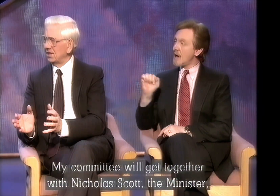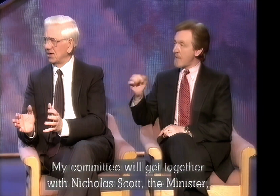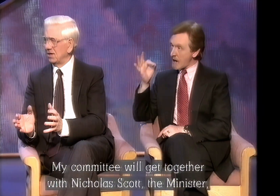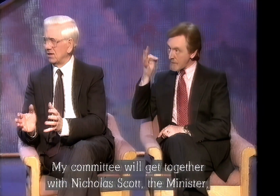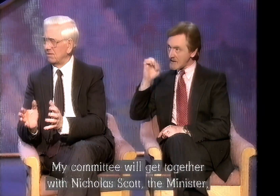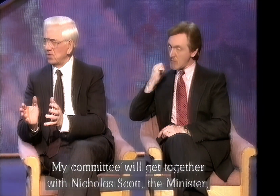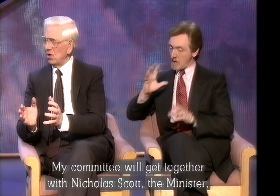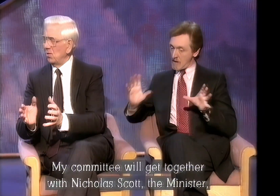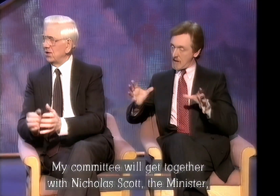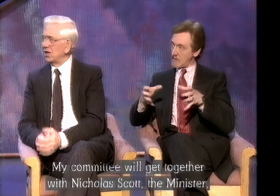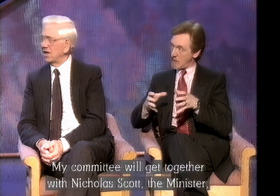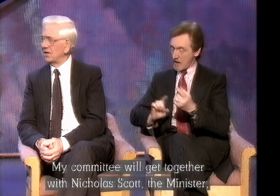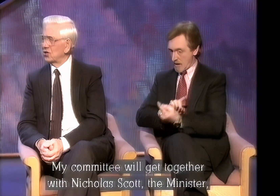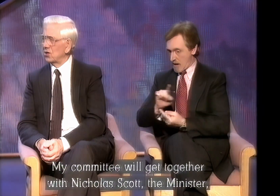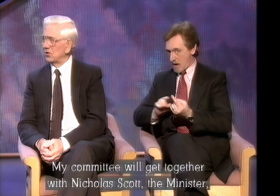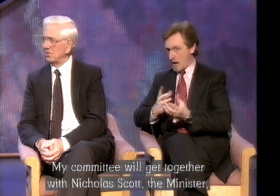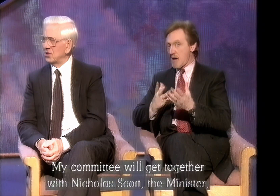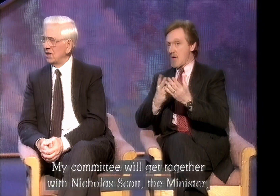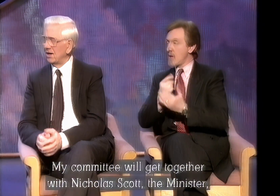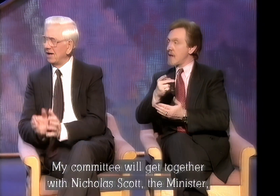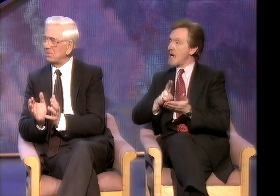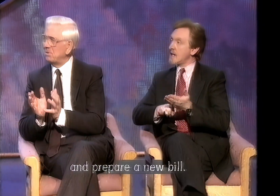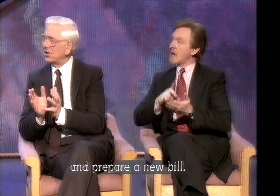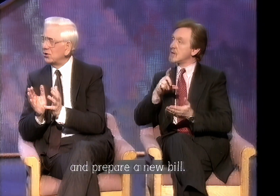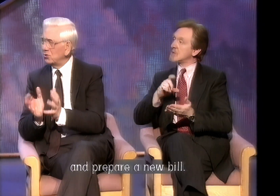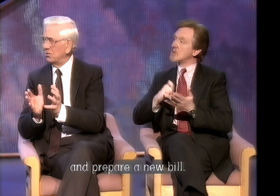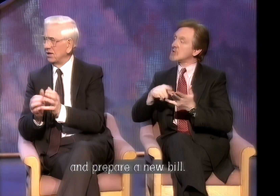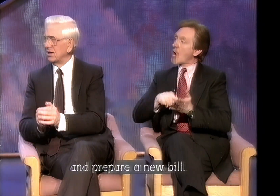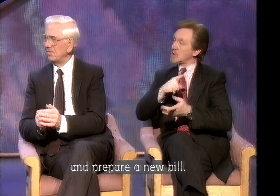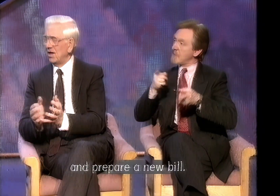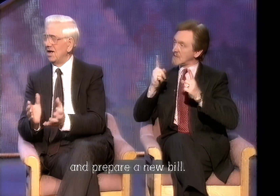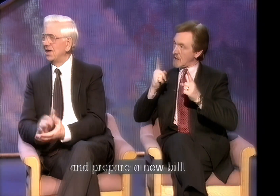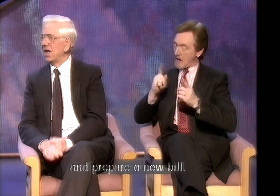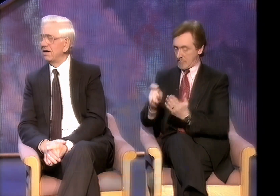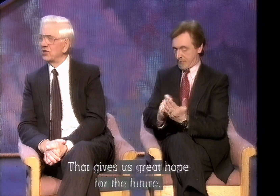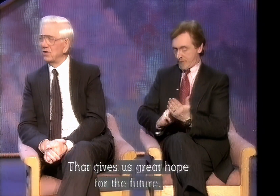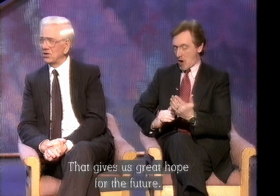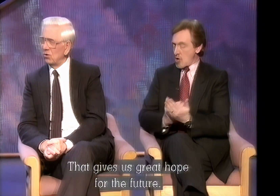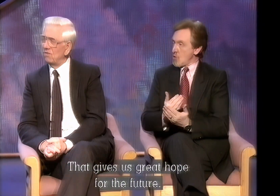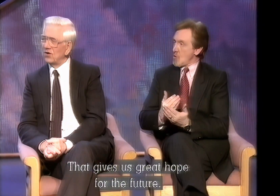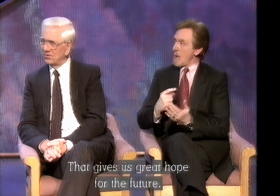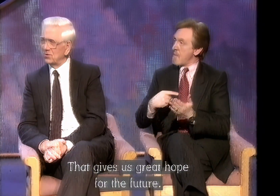together with Nicholas Scott the Minister and prepare a new bill. And that gives us great hope for the future.